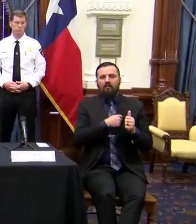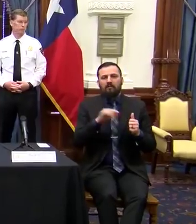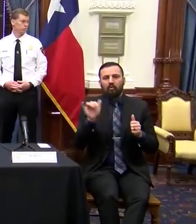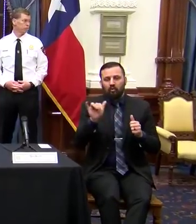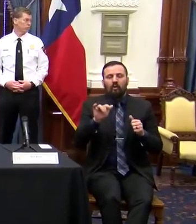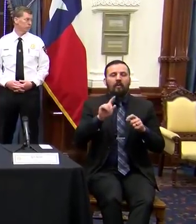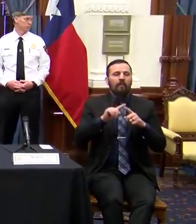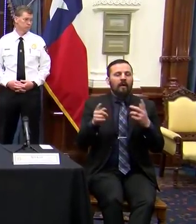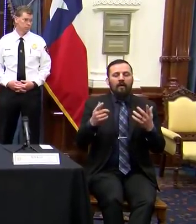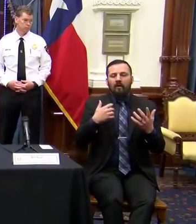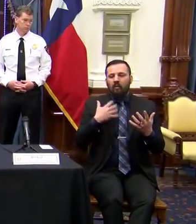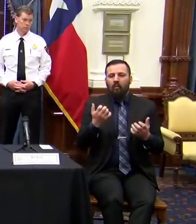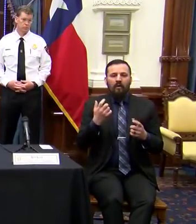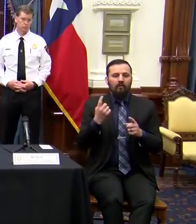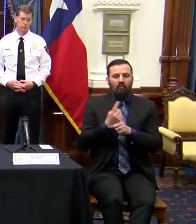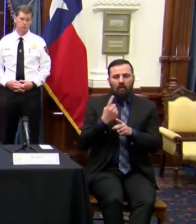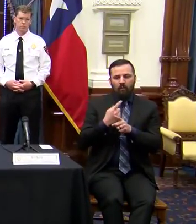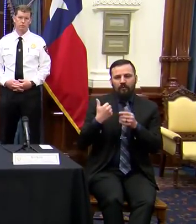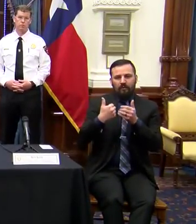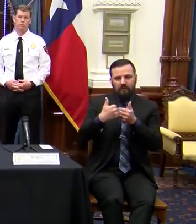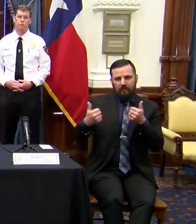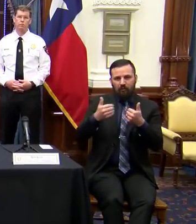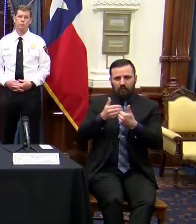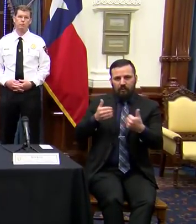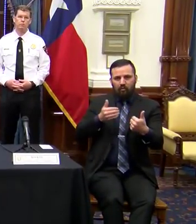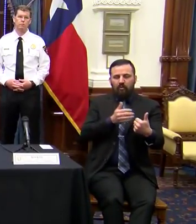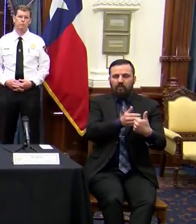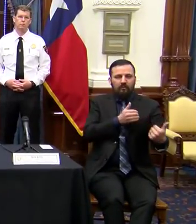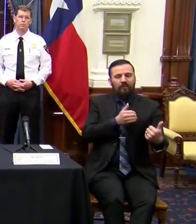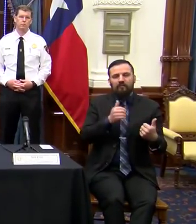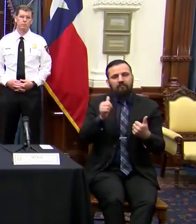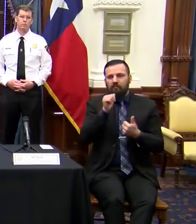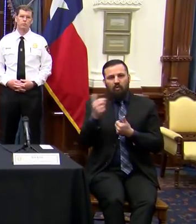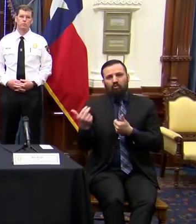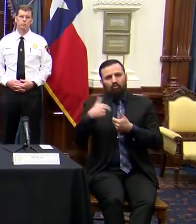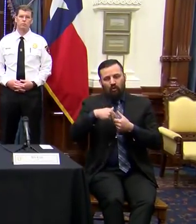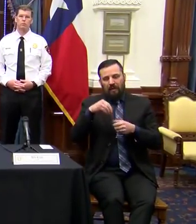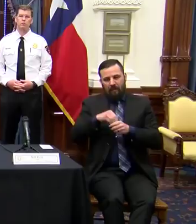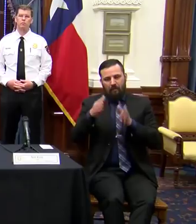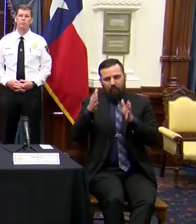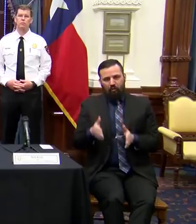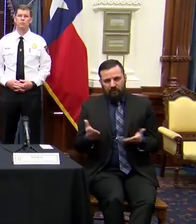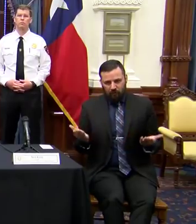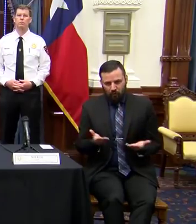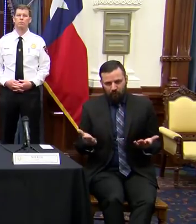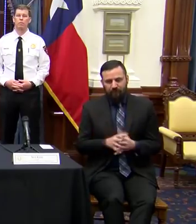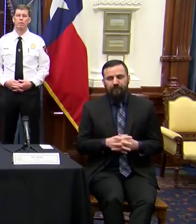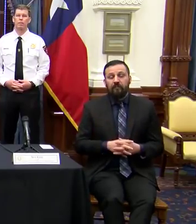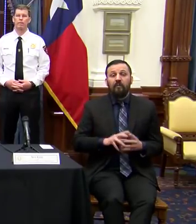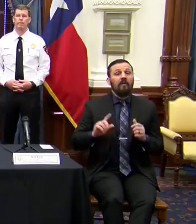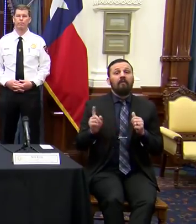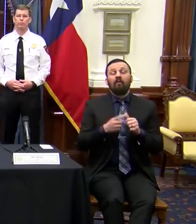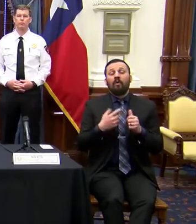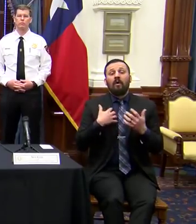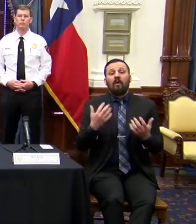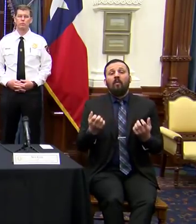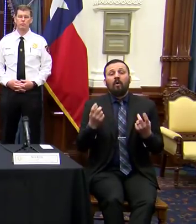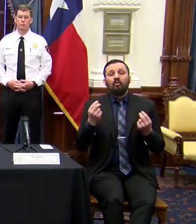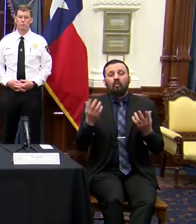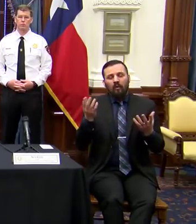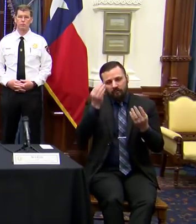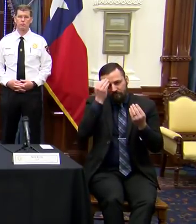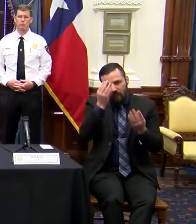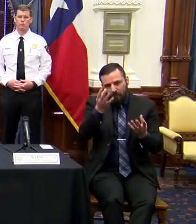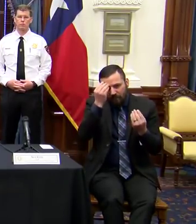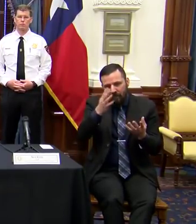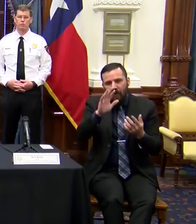to maintain proper separation, they are not joining us in person for this press conference. The first thing I want to do is to update you